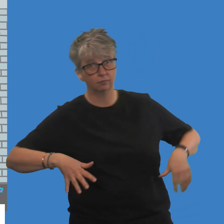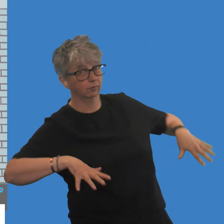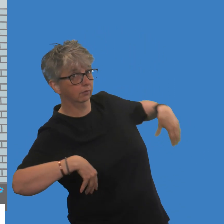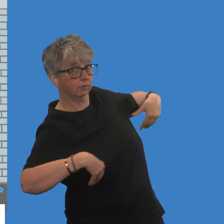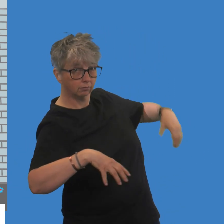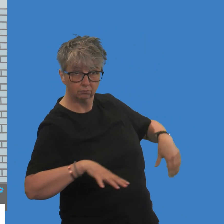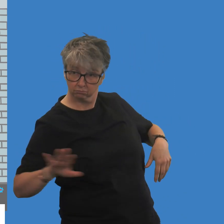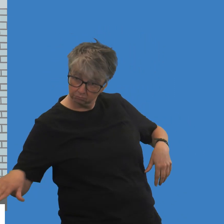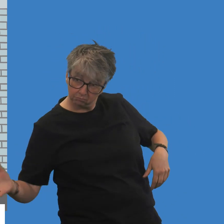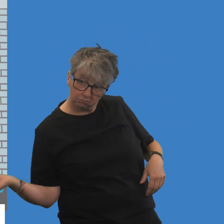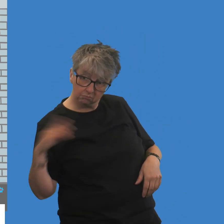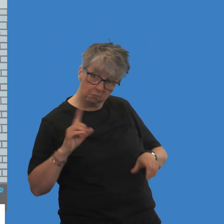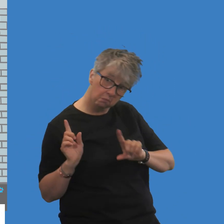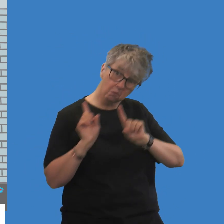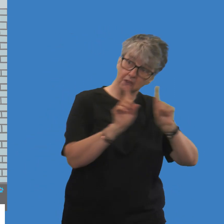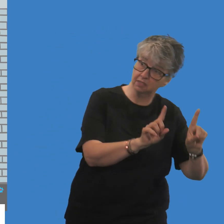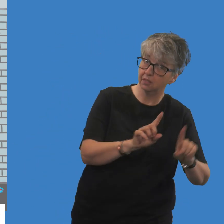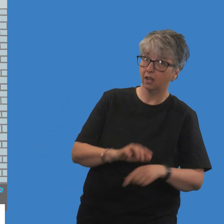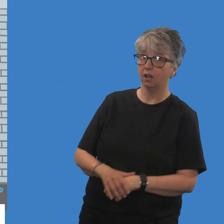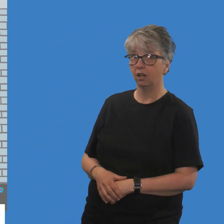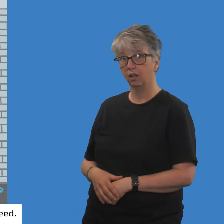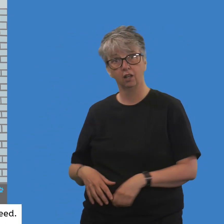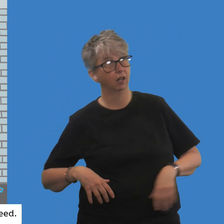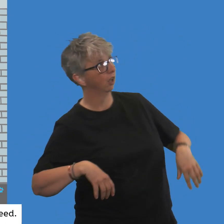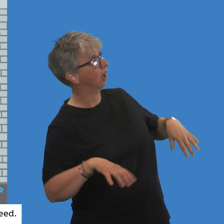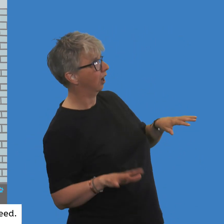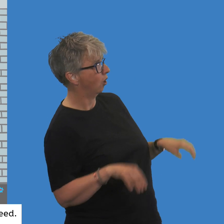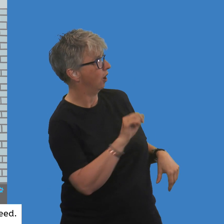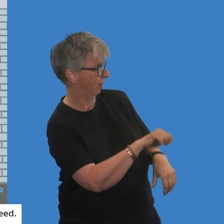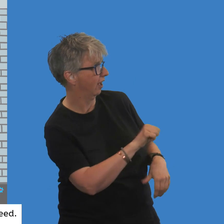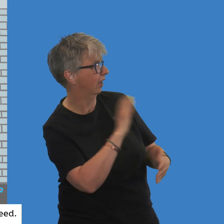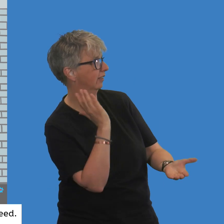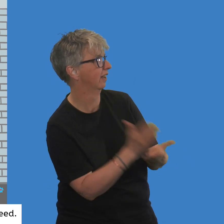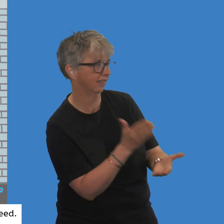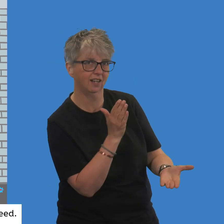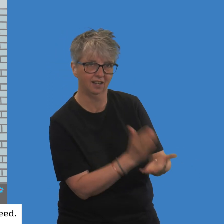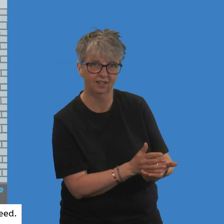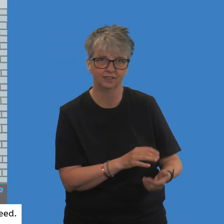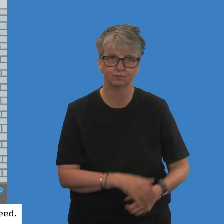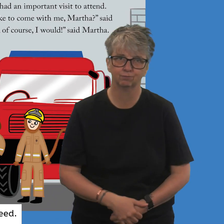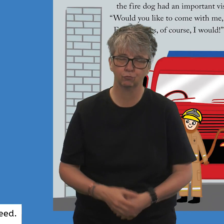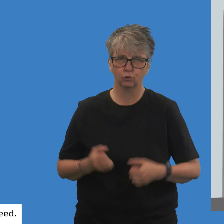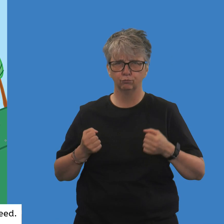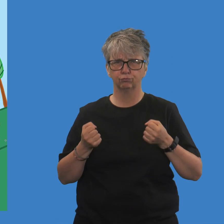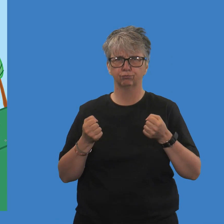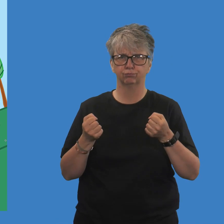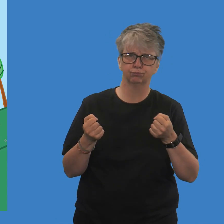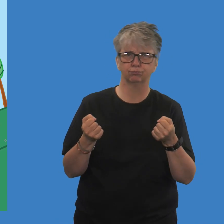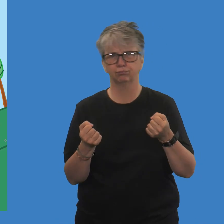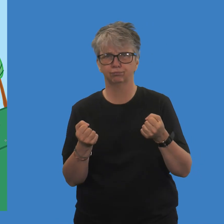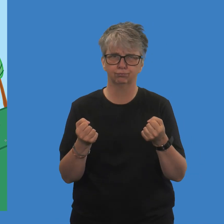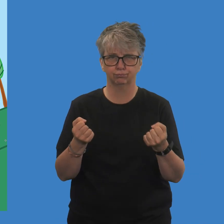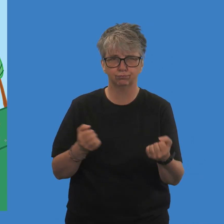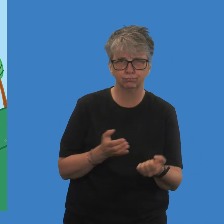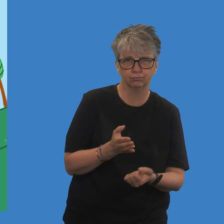Frankie and Martha parked the fire engine outside the house when a small rabbit came bouncing towards them at full speed. Hello,